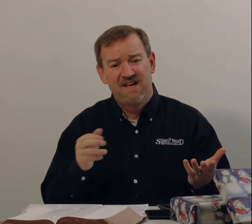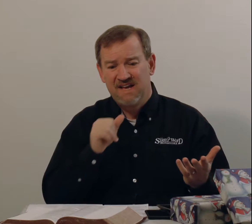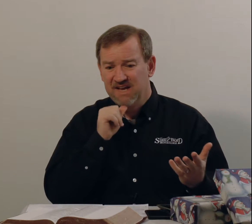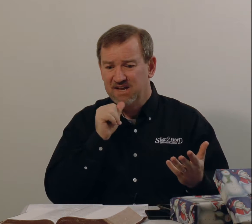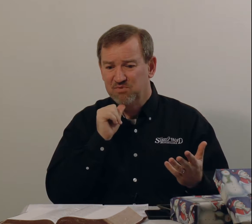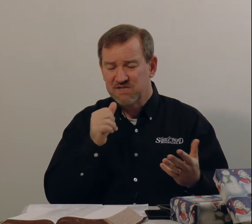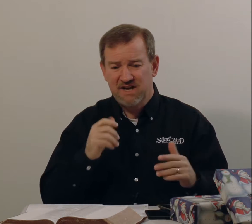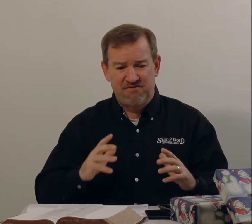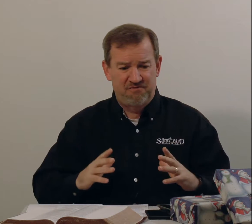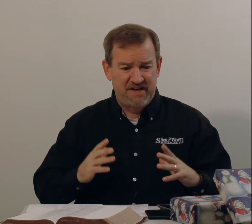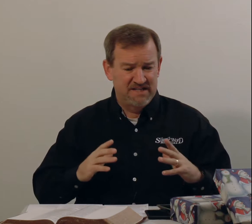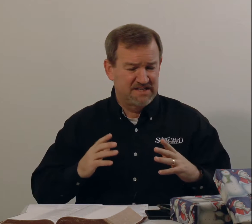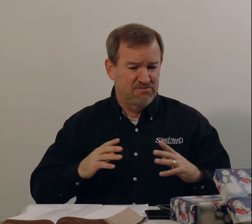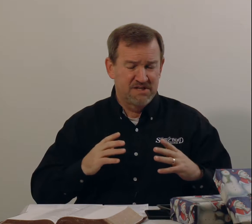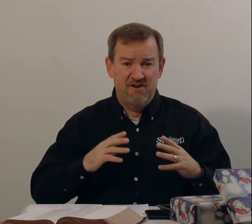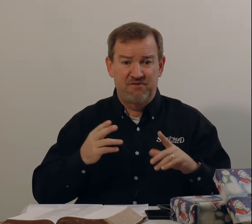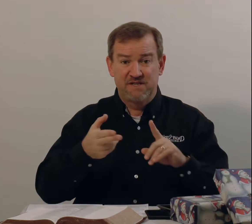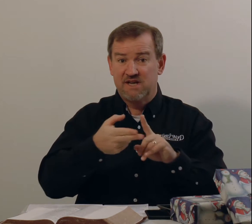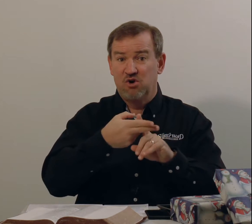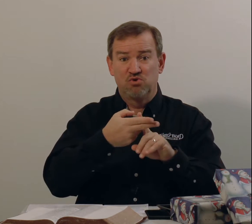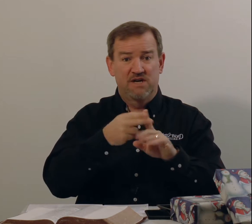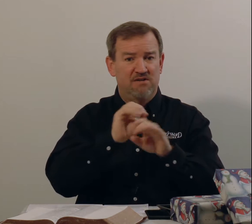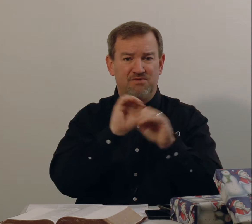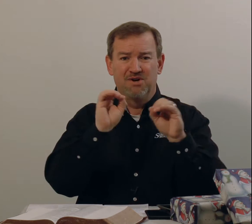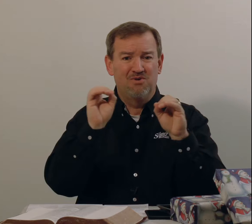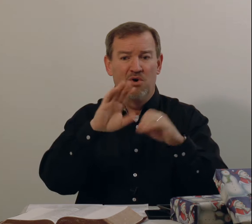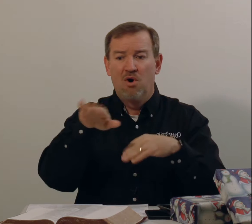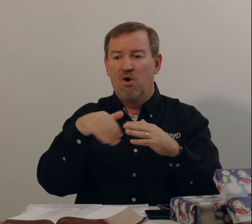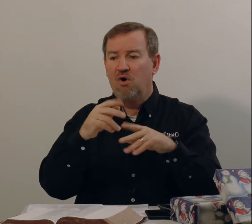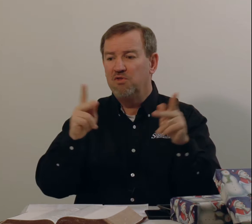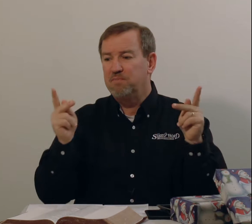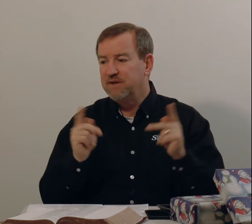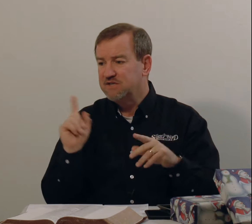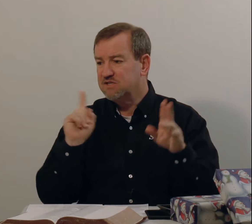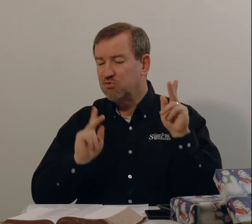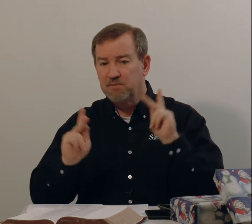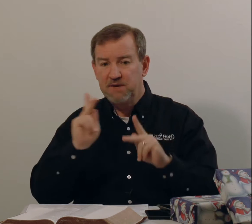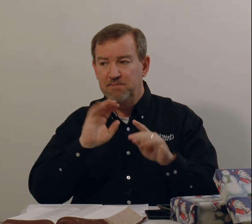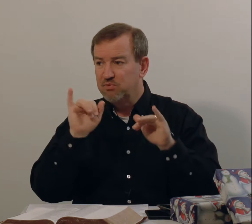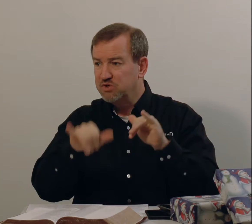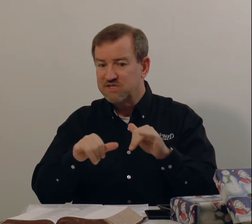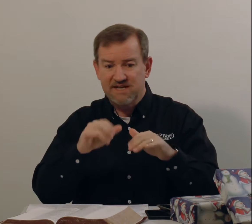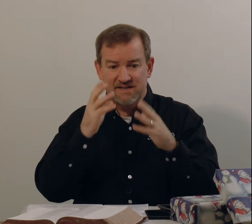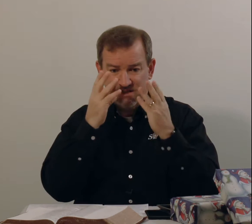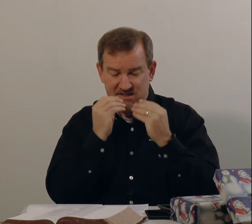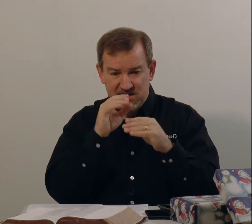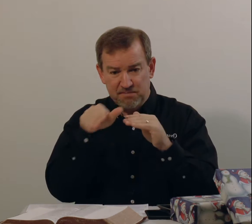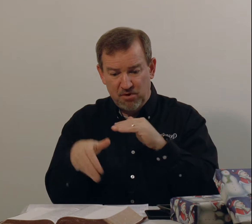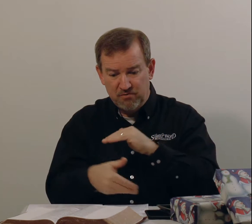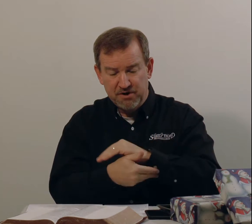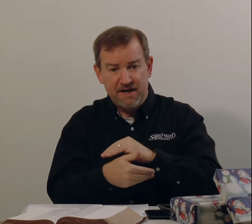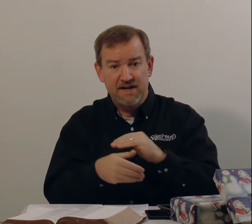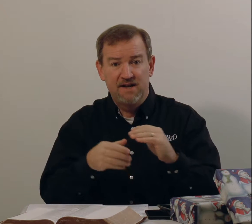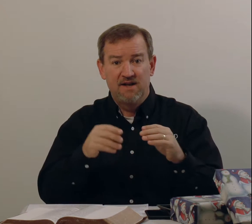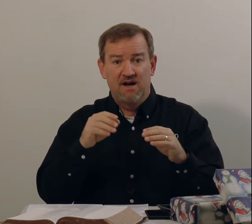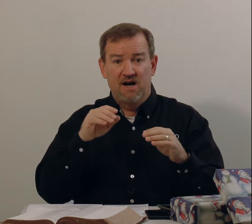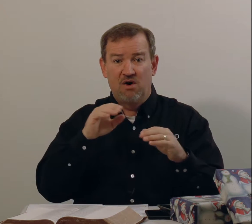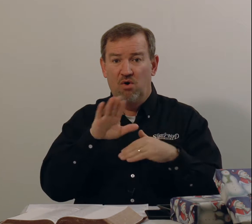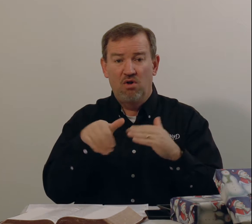It was not a fancy hotel. No. All the places where people would stay to sleep overnight. All